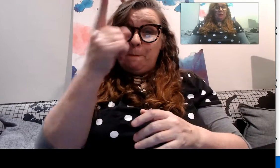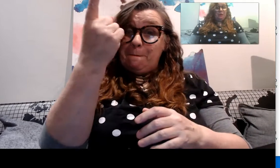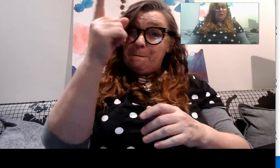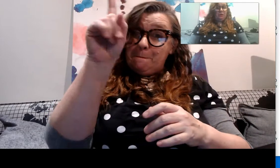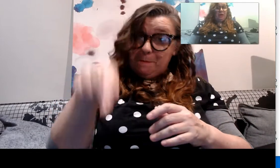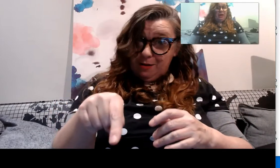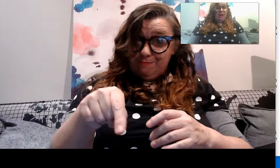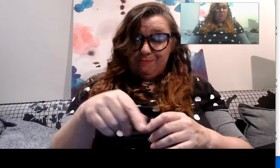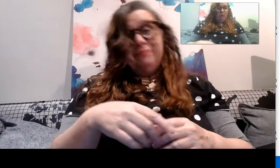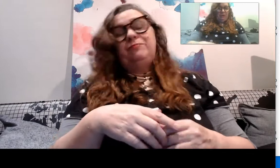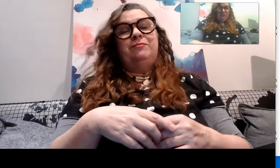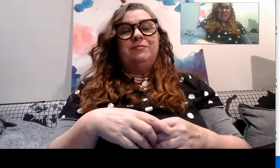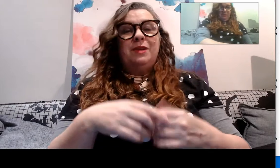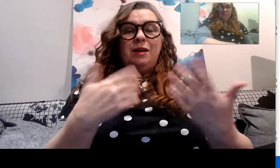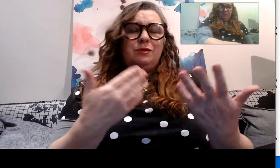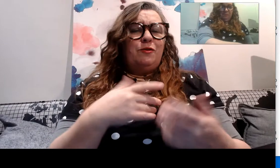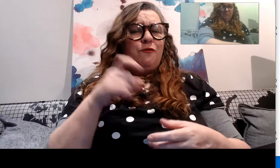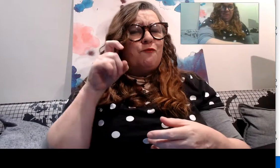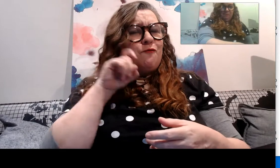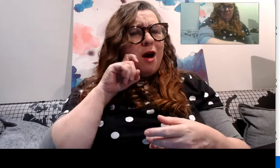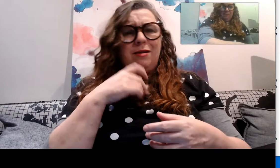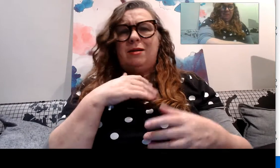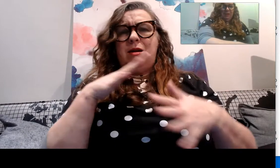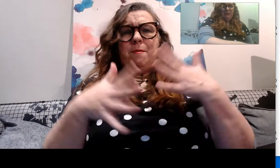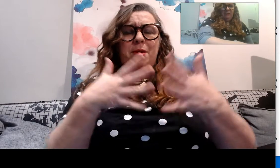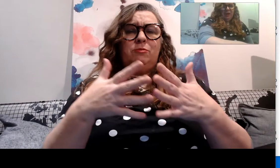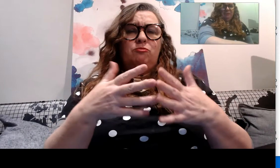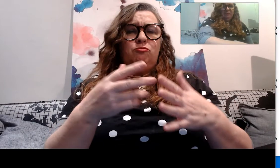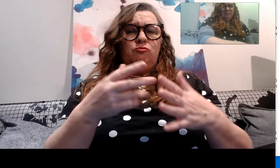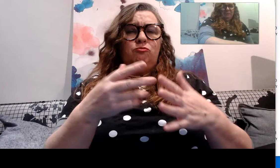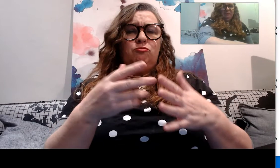you get a point it's fun you